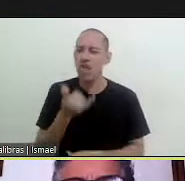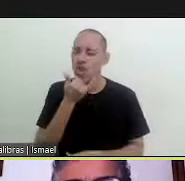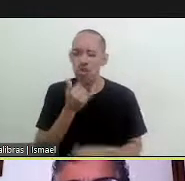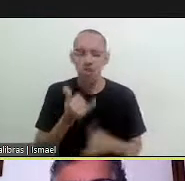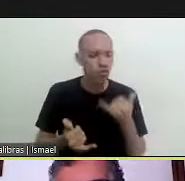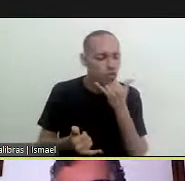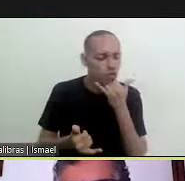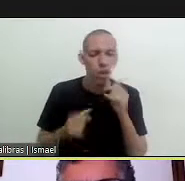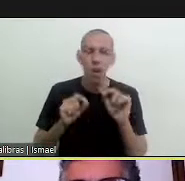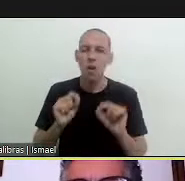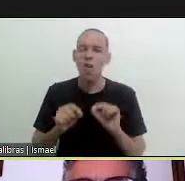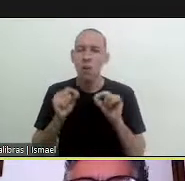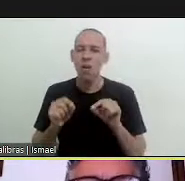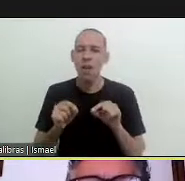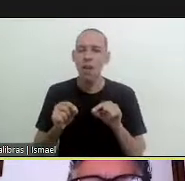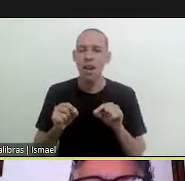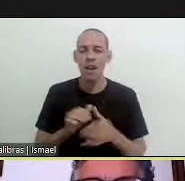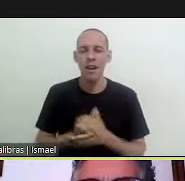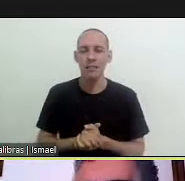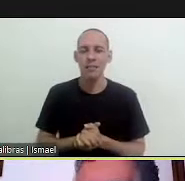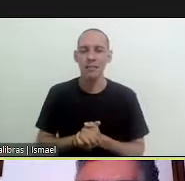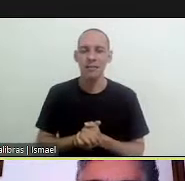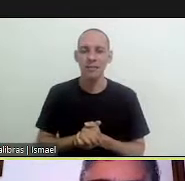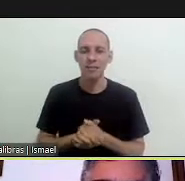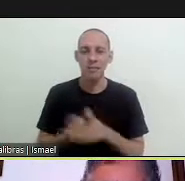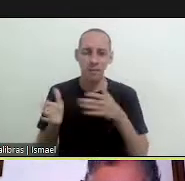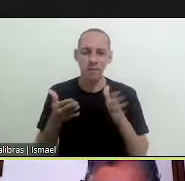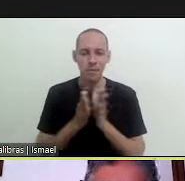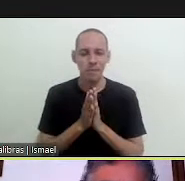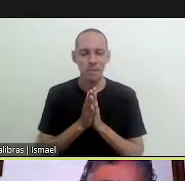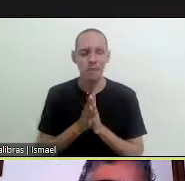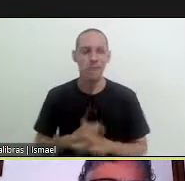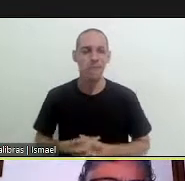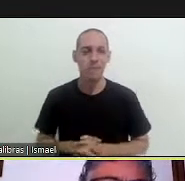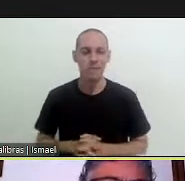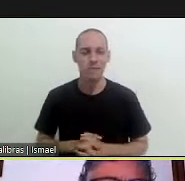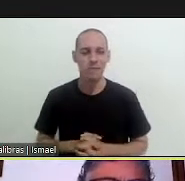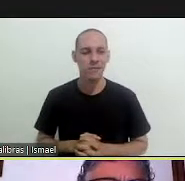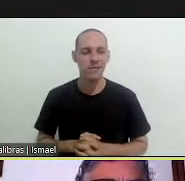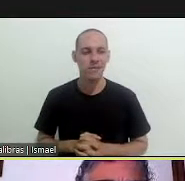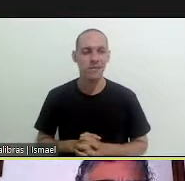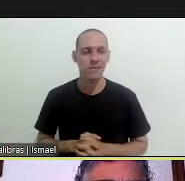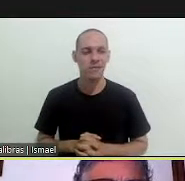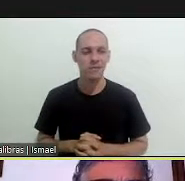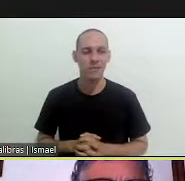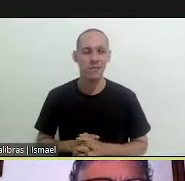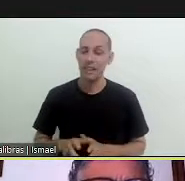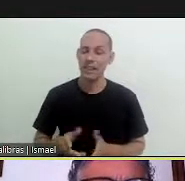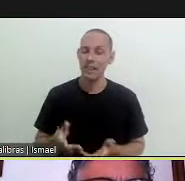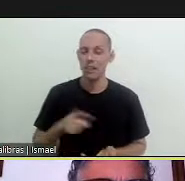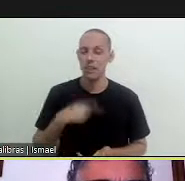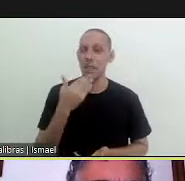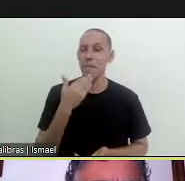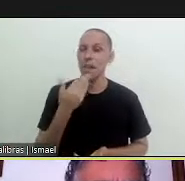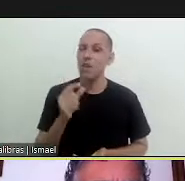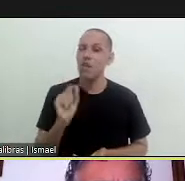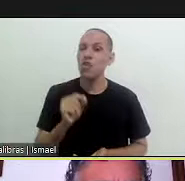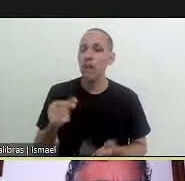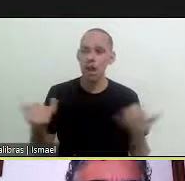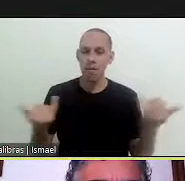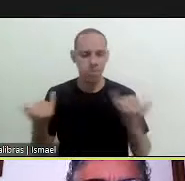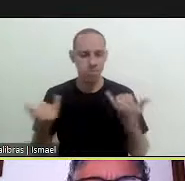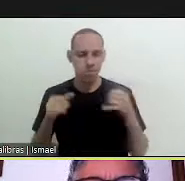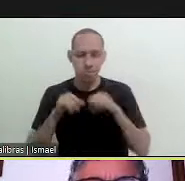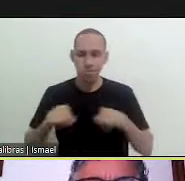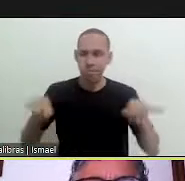excuse me because the slides have lost their their template thank you very much for next please when